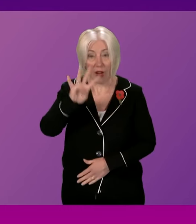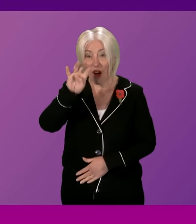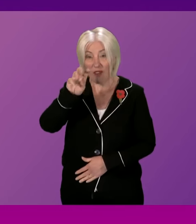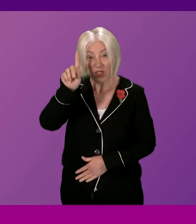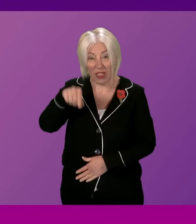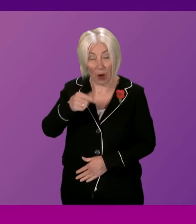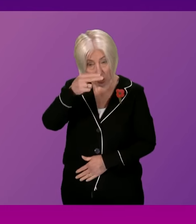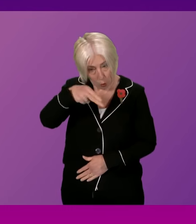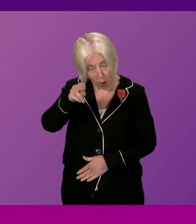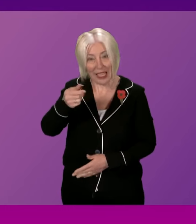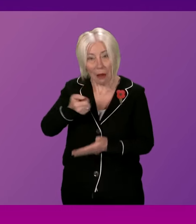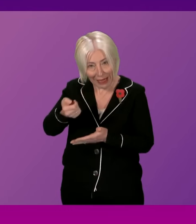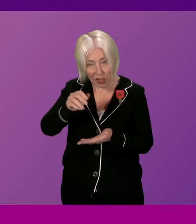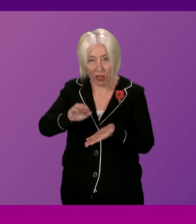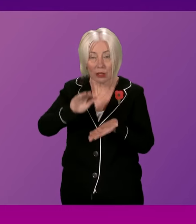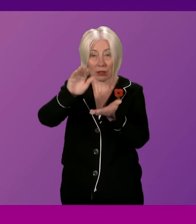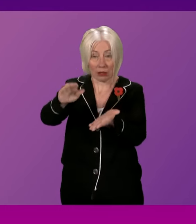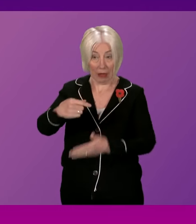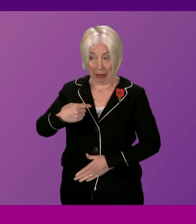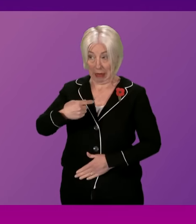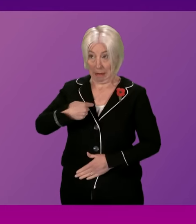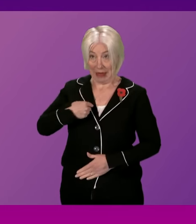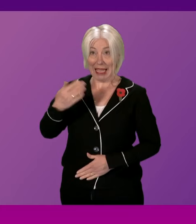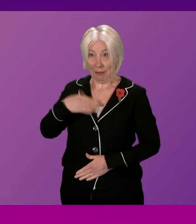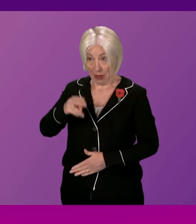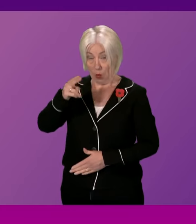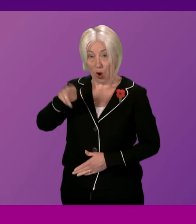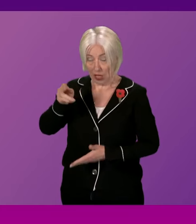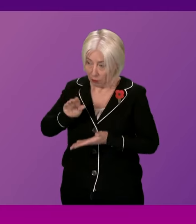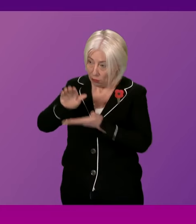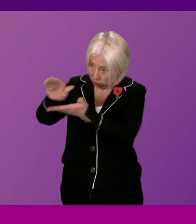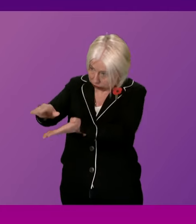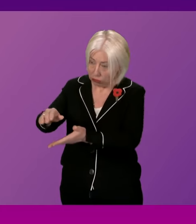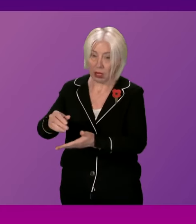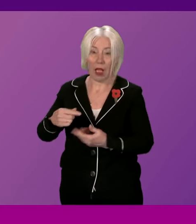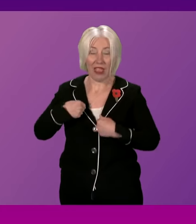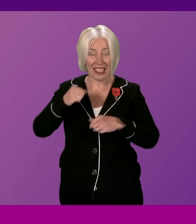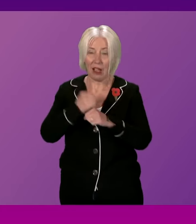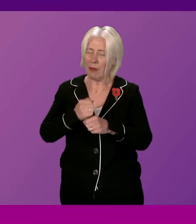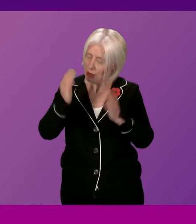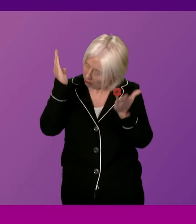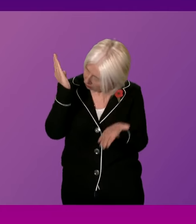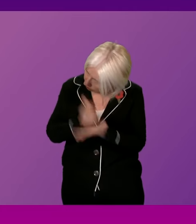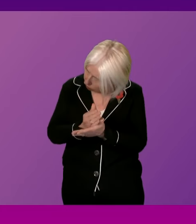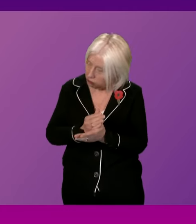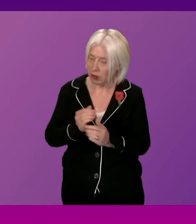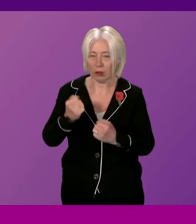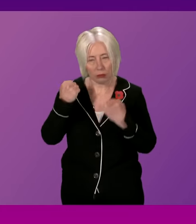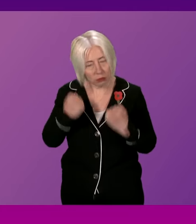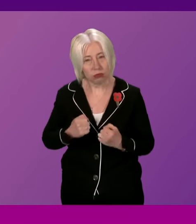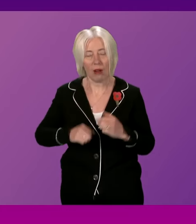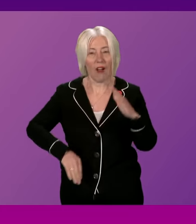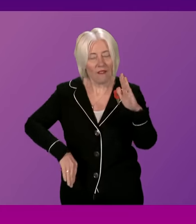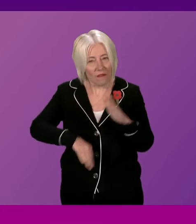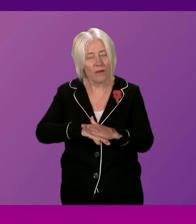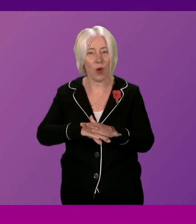handed over, with the WhatsApp messages I have handed over, we are a government that intends absolutely and unequivocally to fully cooperate with both the Scottish